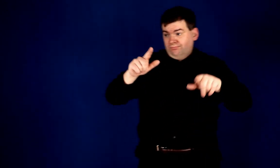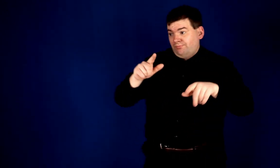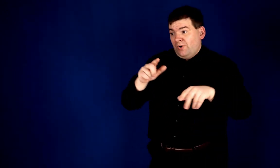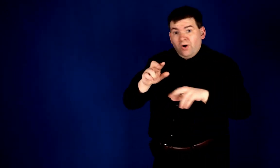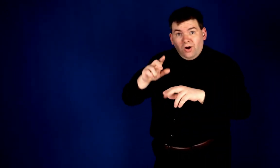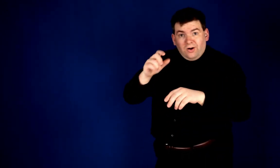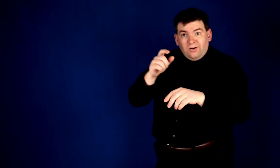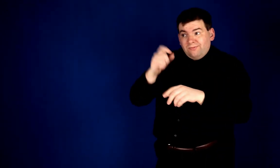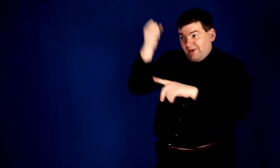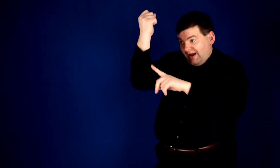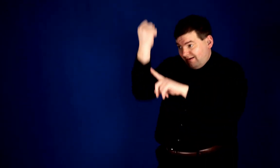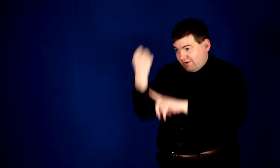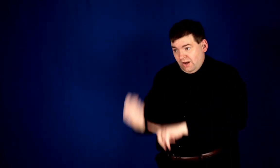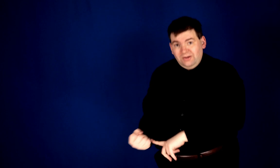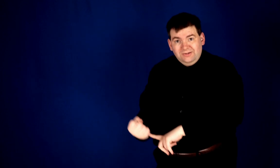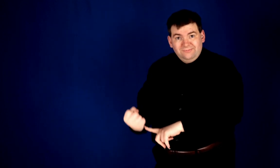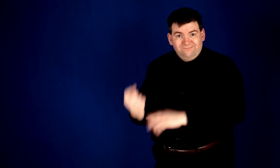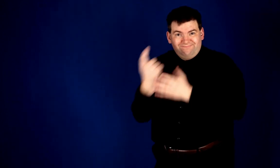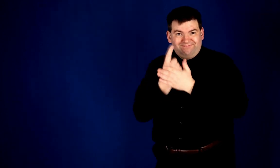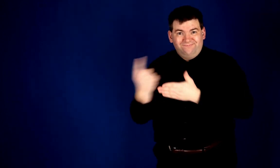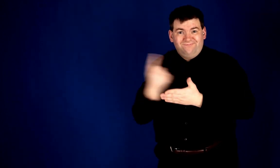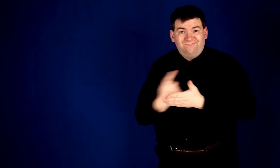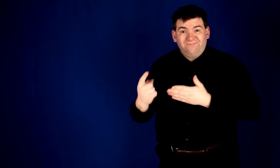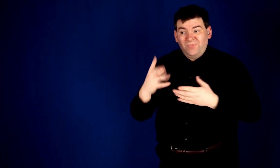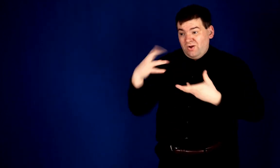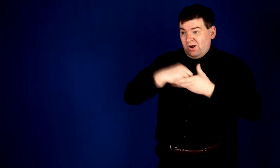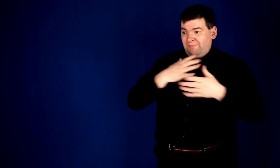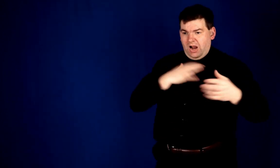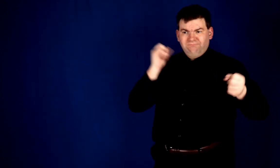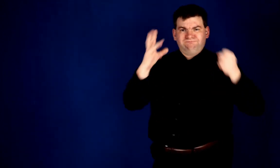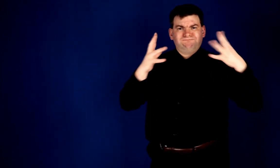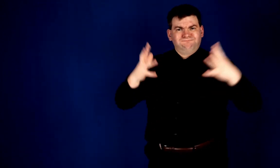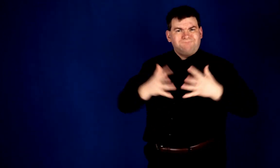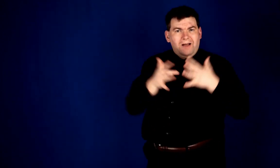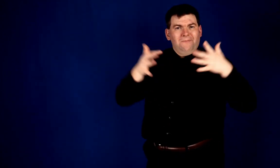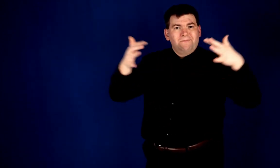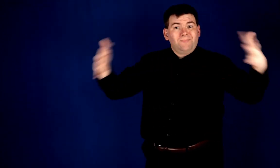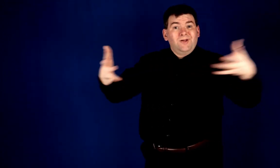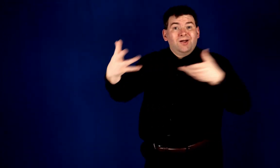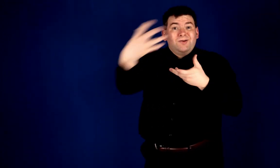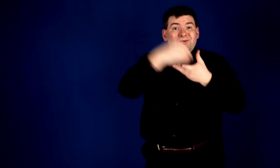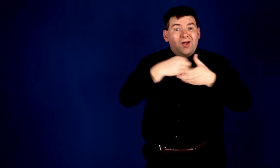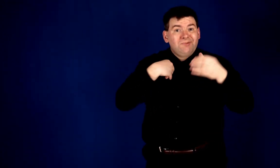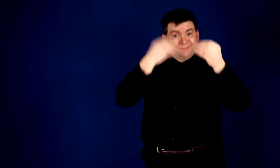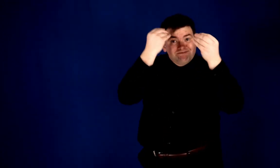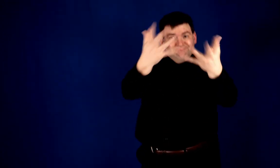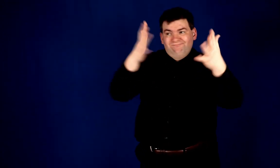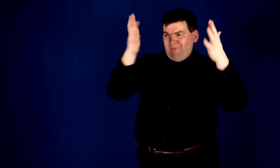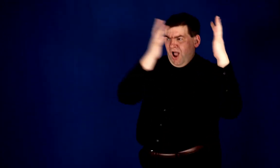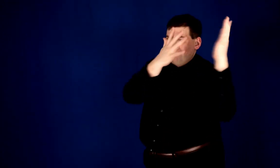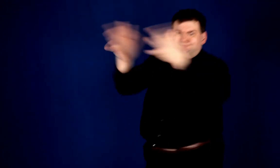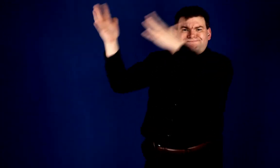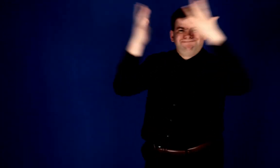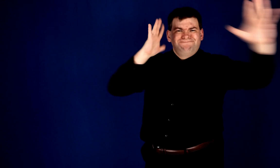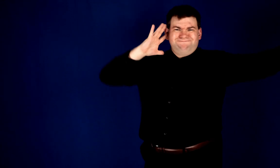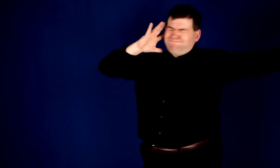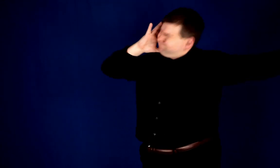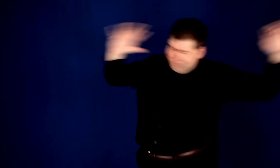sensational tracks every week for the rest of the year, featuring my own unique contributions. Join me in showering the Collinsware family with